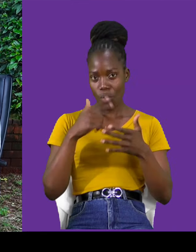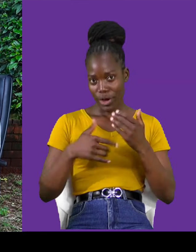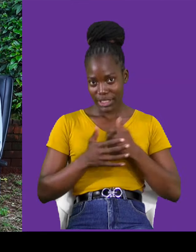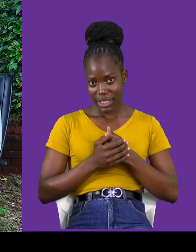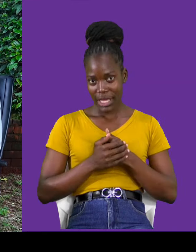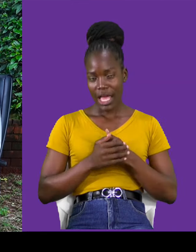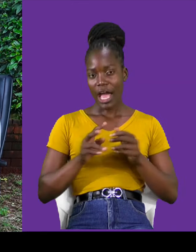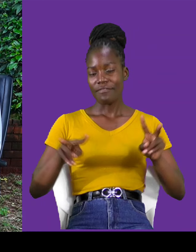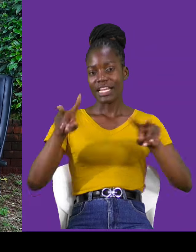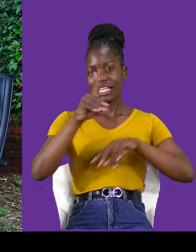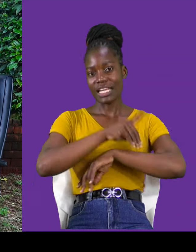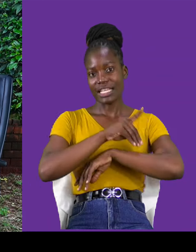Go, go, go.